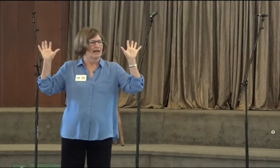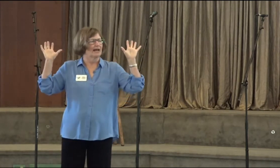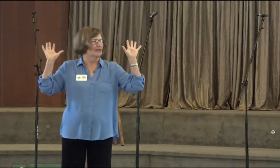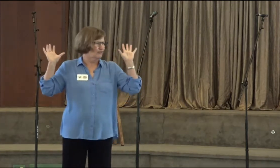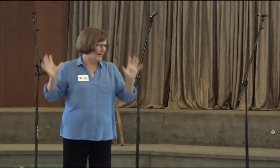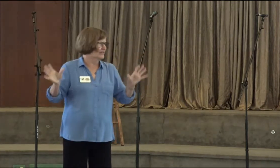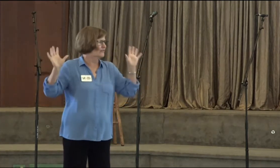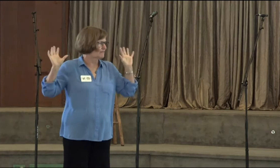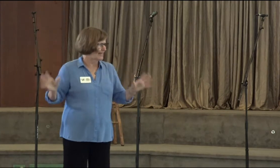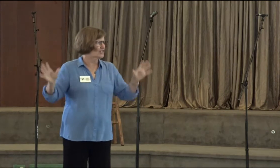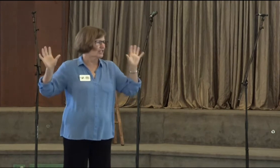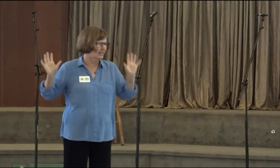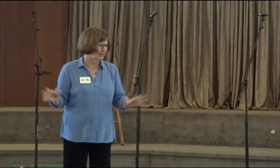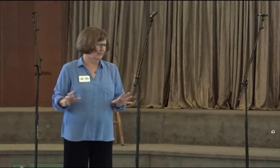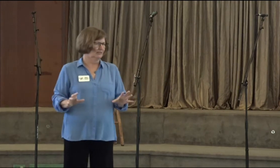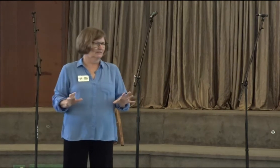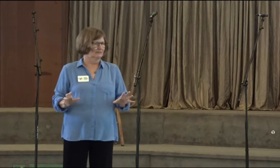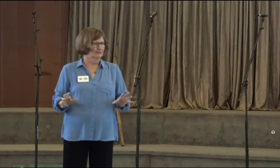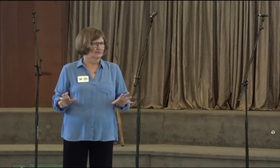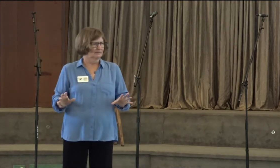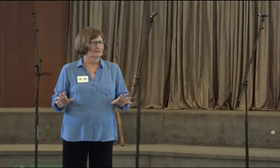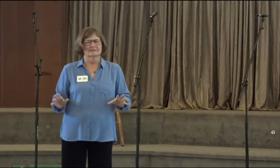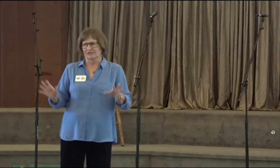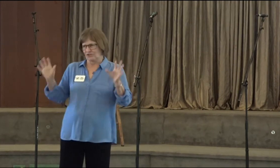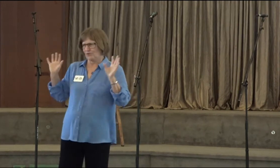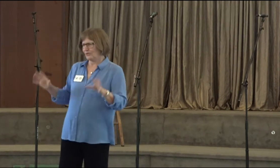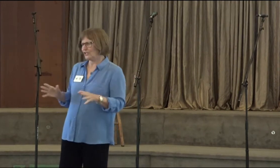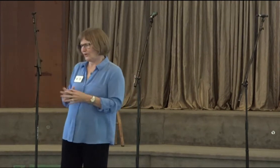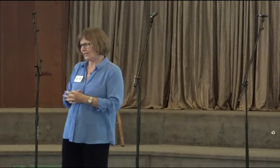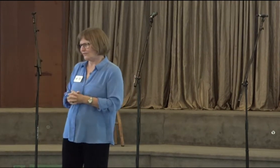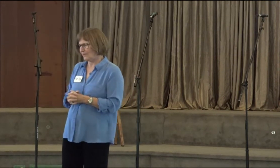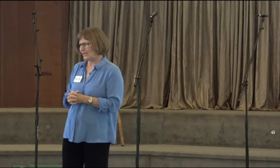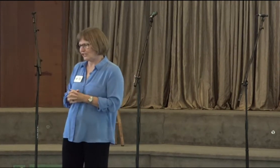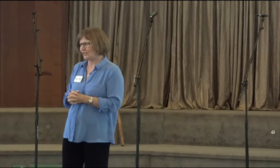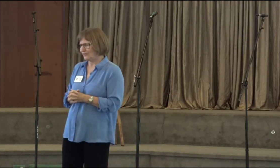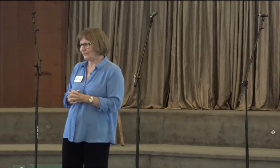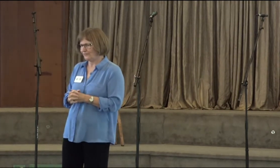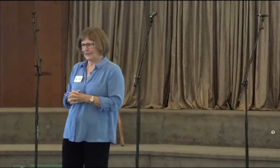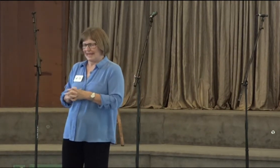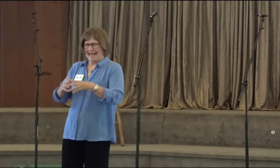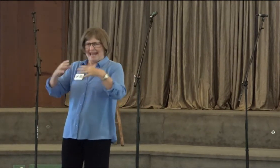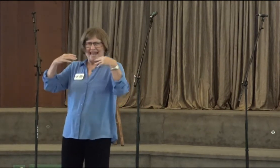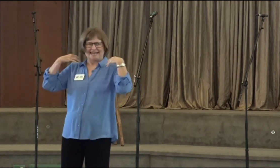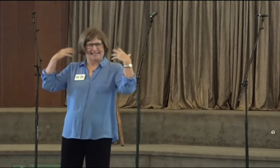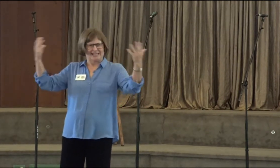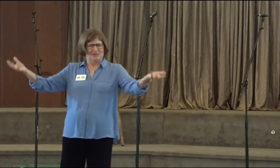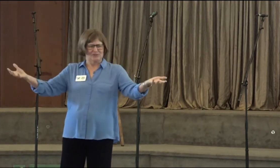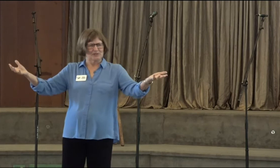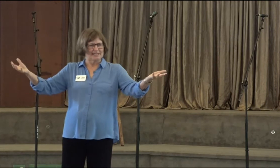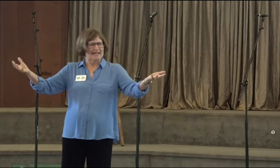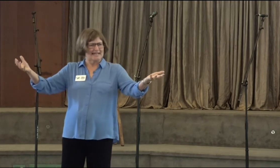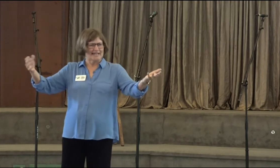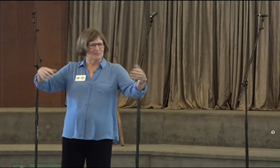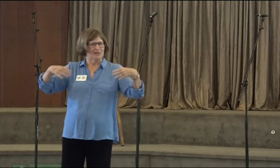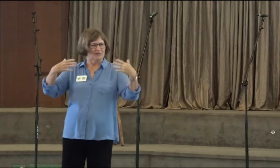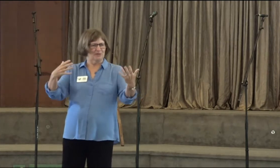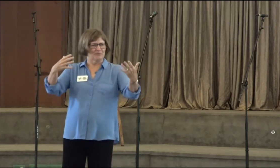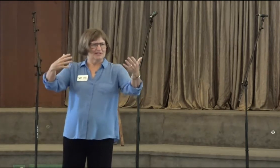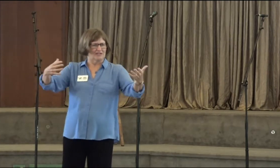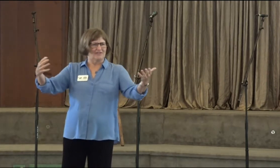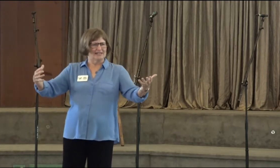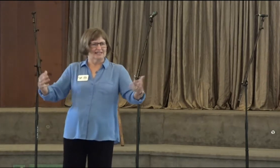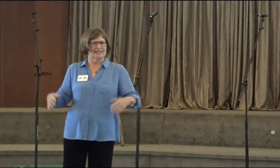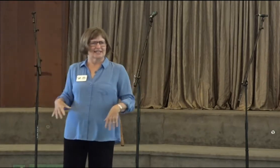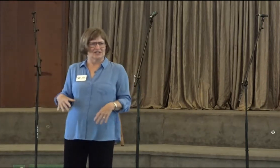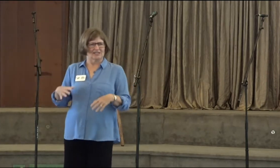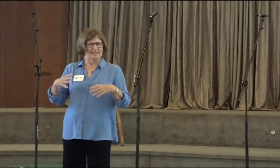It is transformational. Truly transformational. And as I was standing up here, there